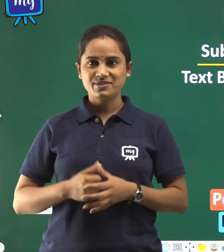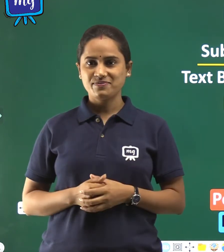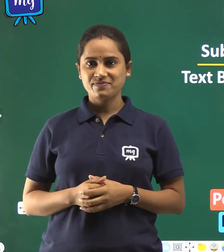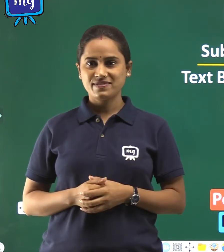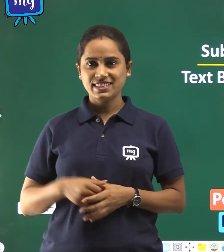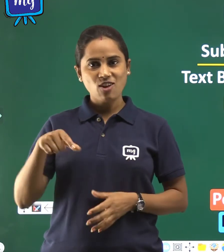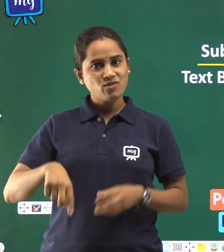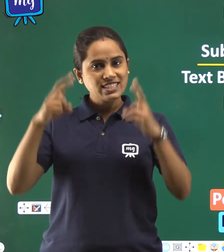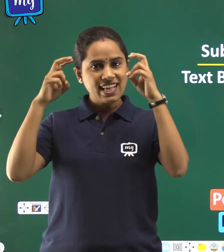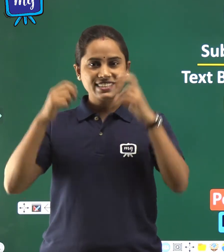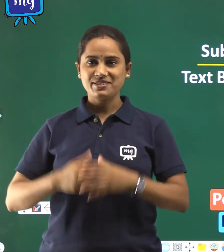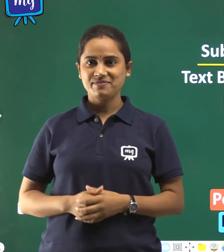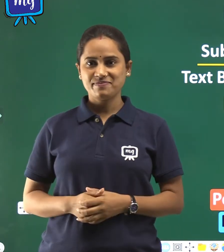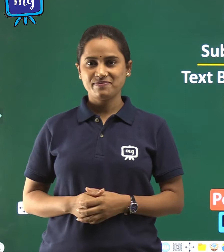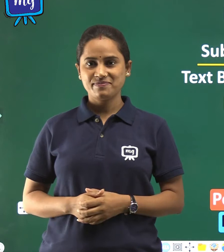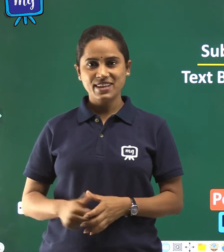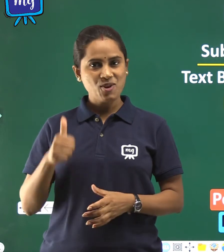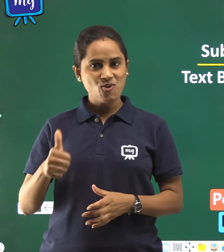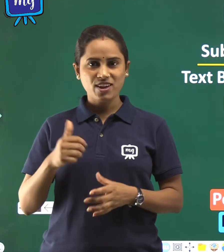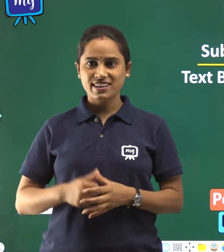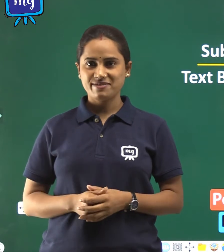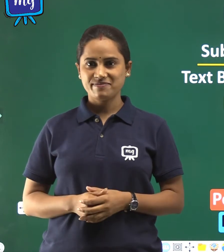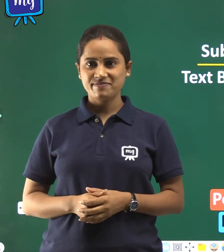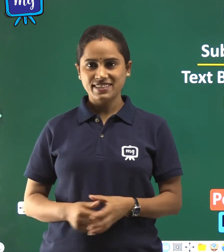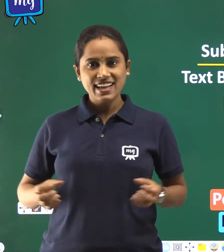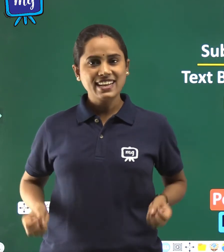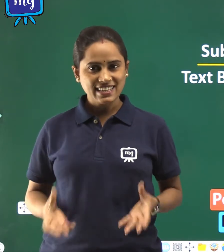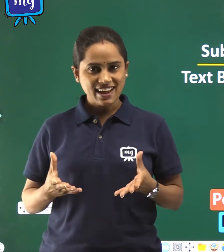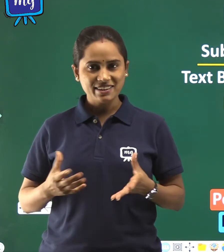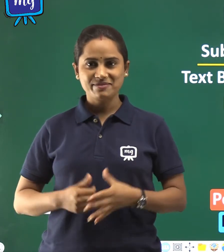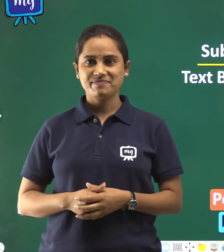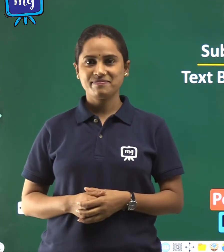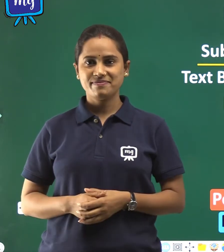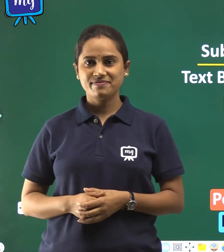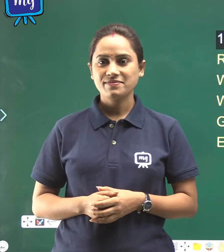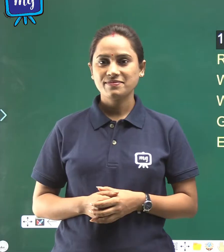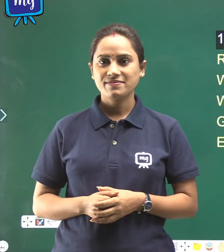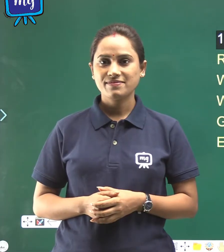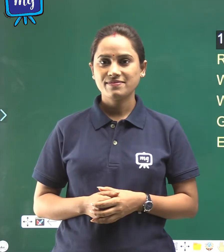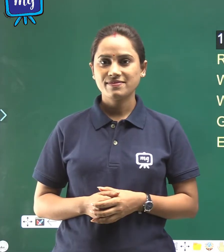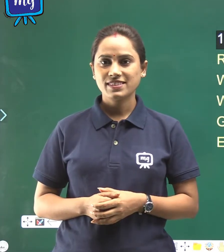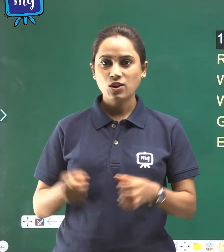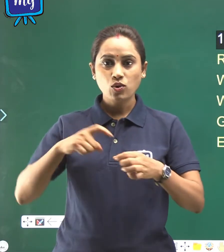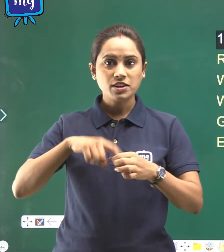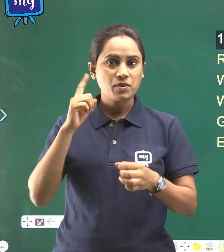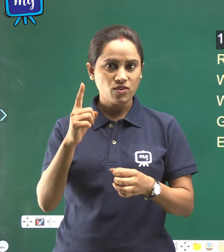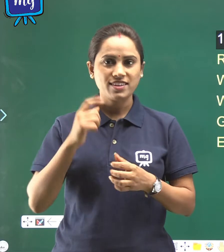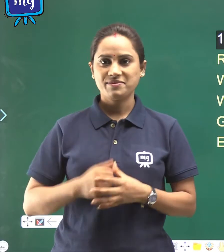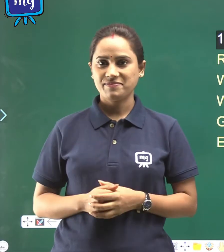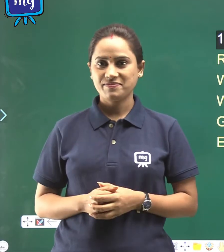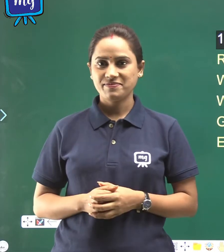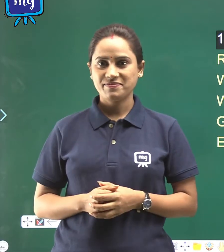of this lesson. Ok, let's start. Question number 1,